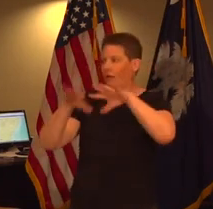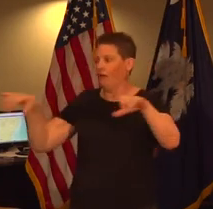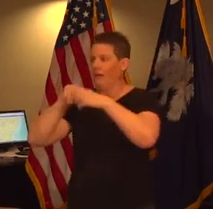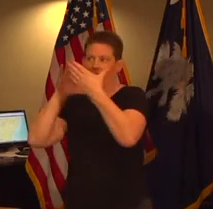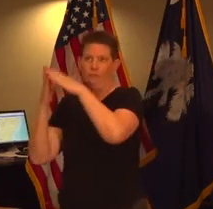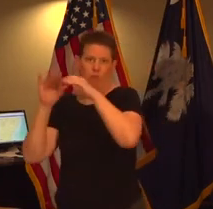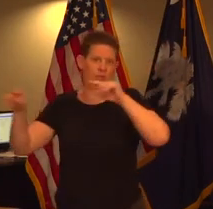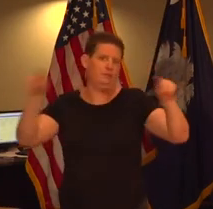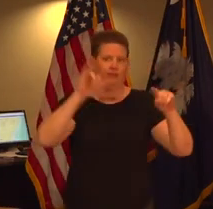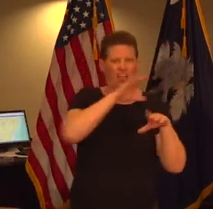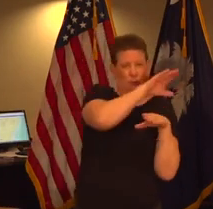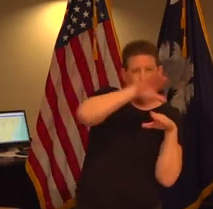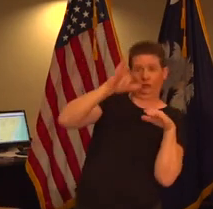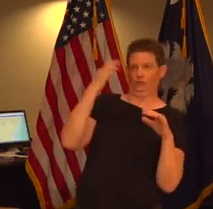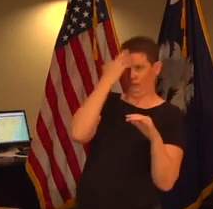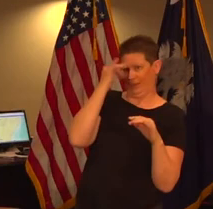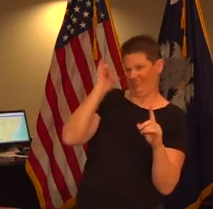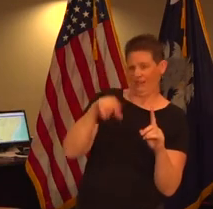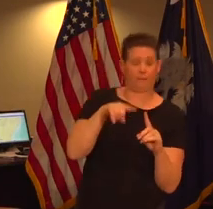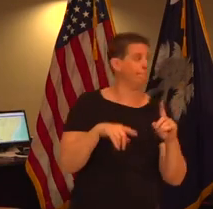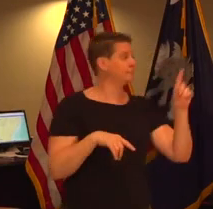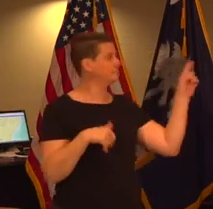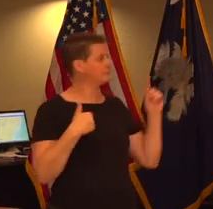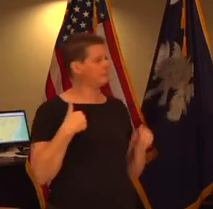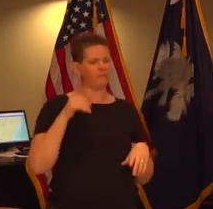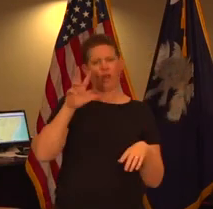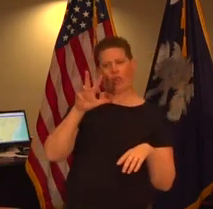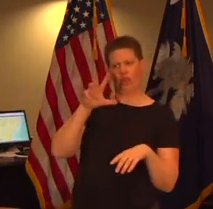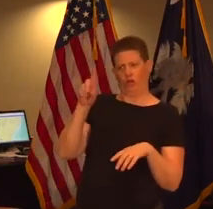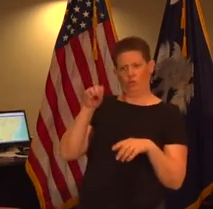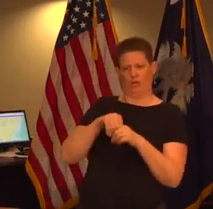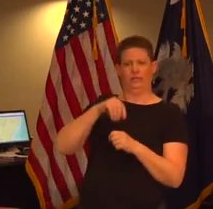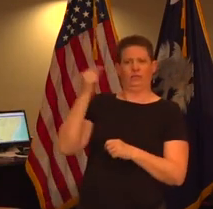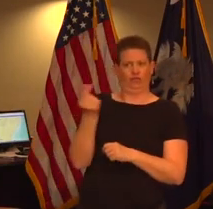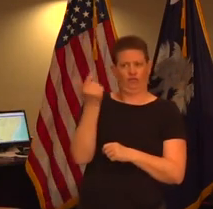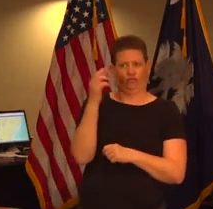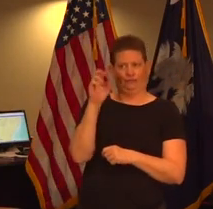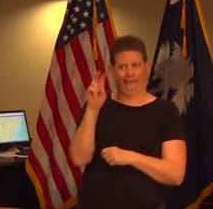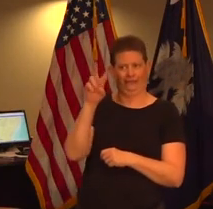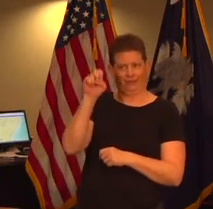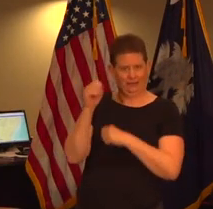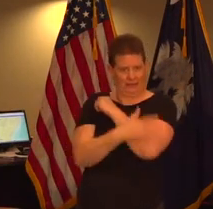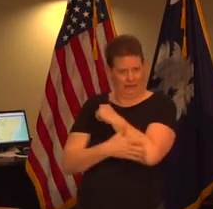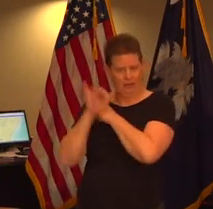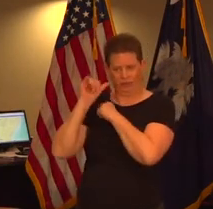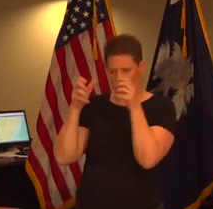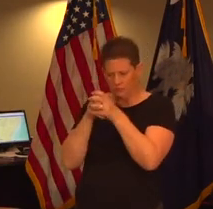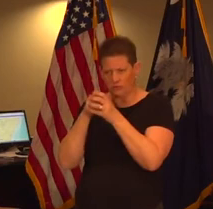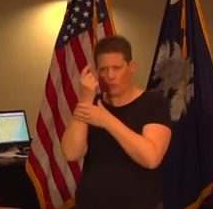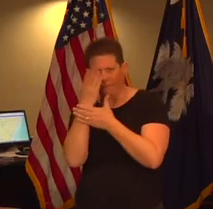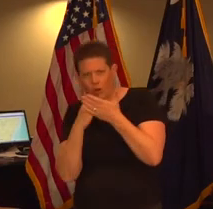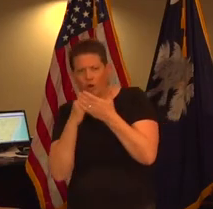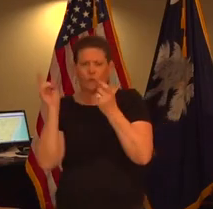you sir with 31 cases in greenville county are those all in one part of the county or where are most of